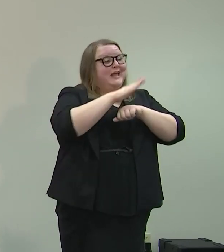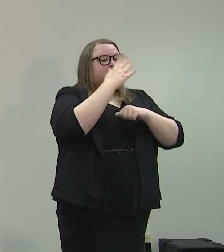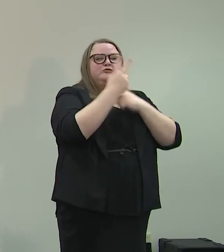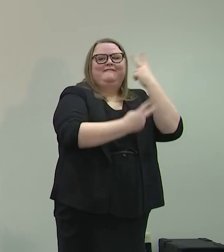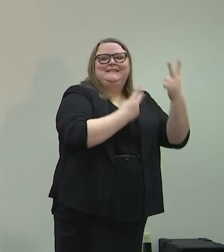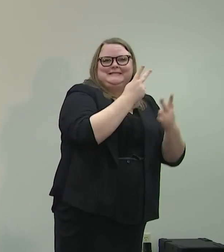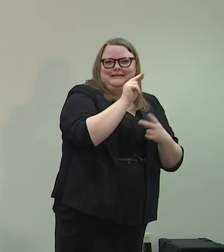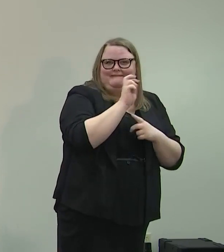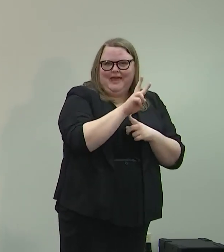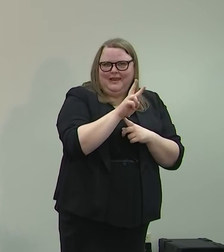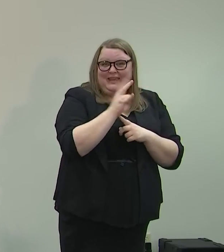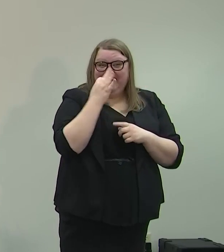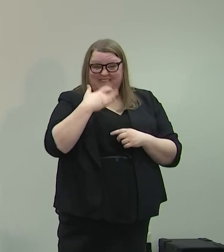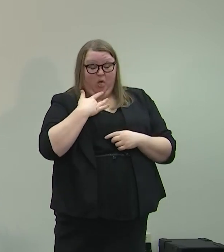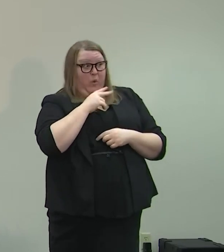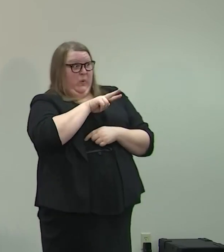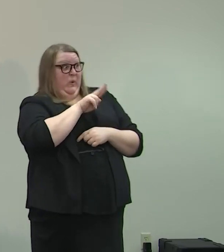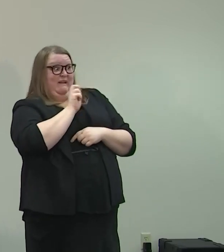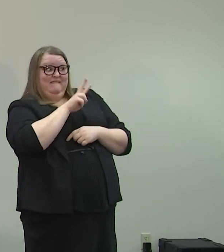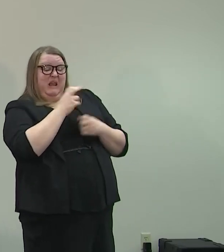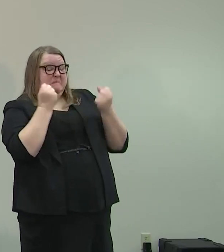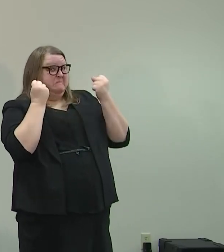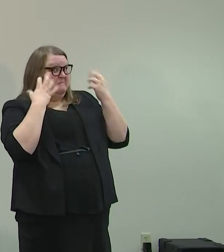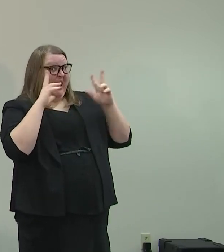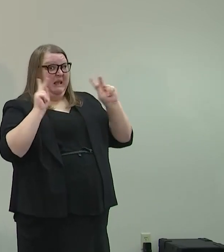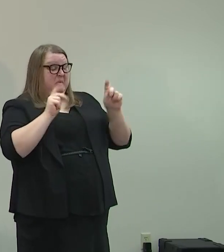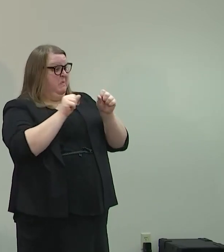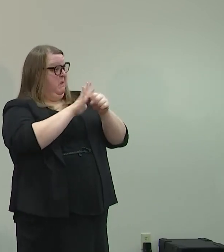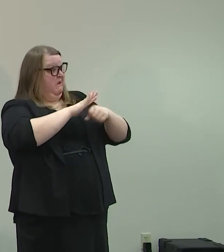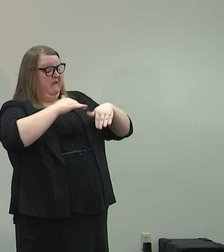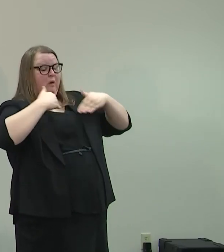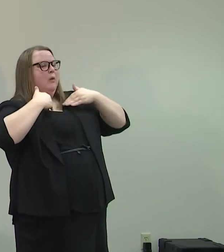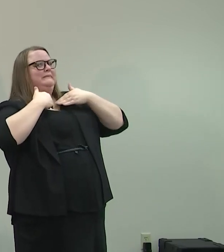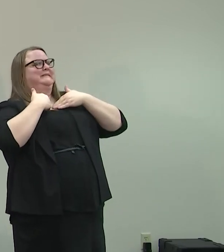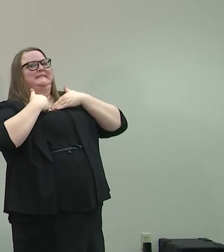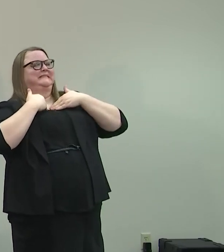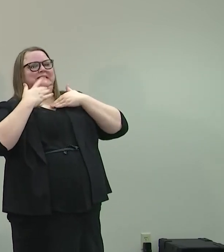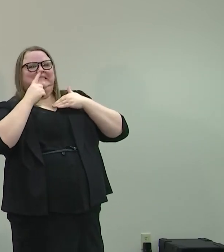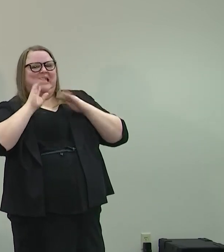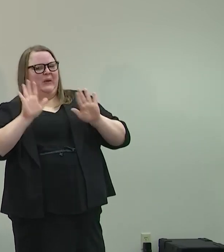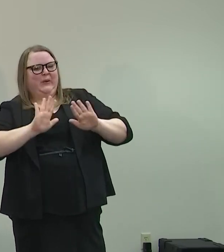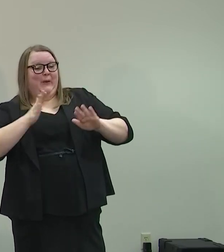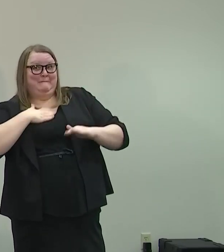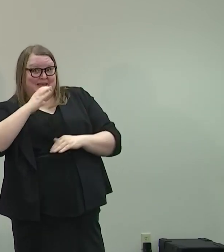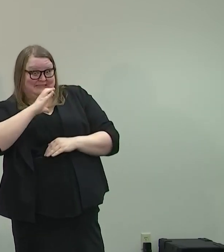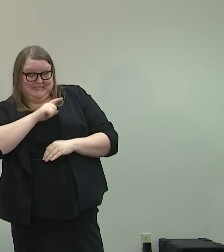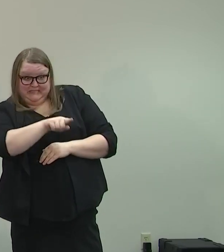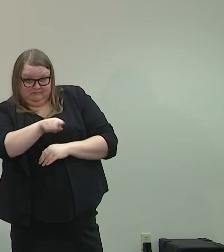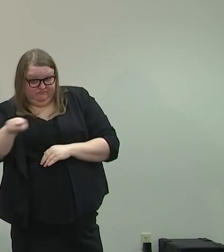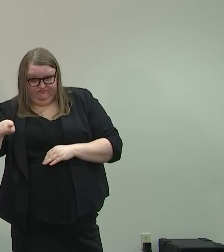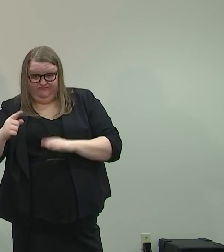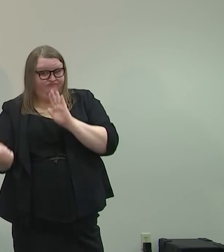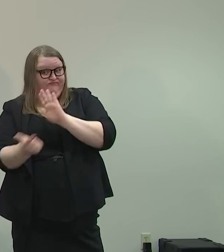are too high, they're not going to take the risk. They'll place travel restrictions on people coming to Nevada,